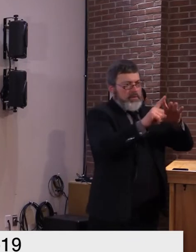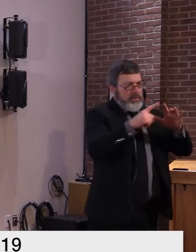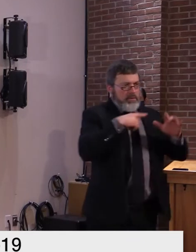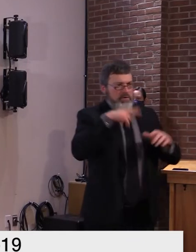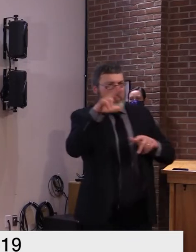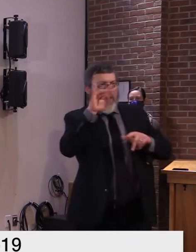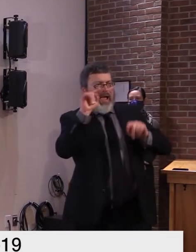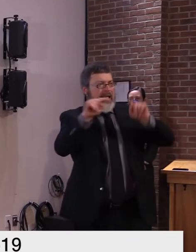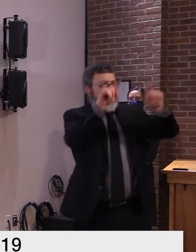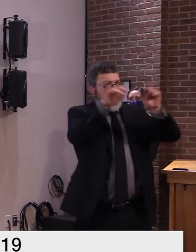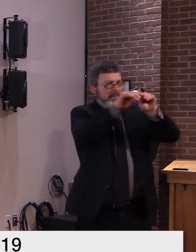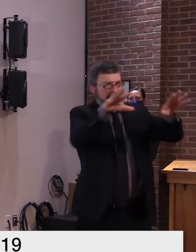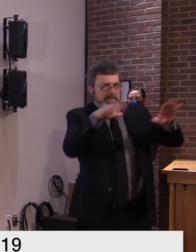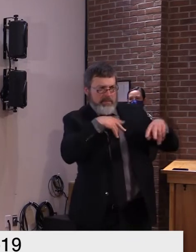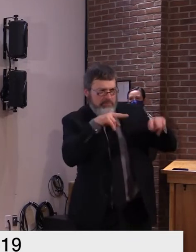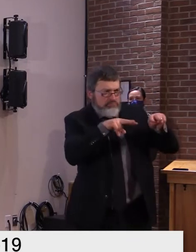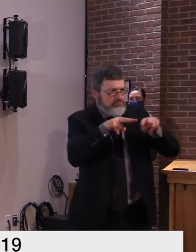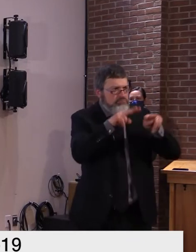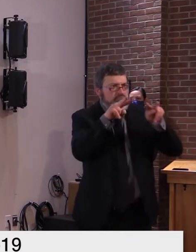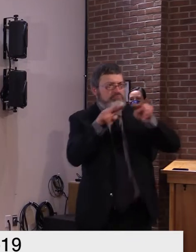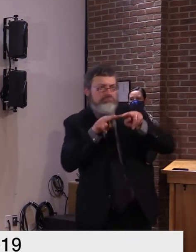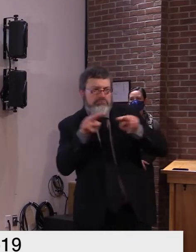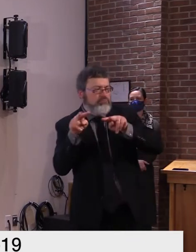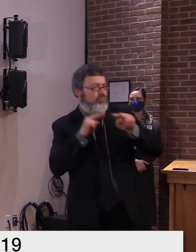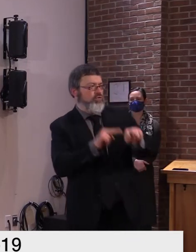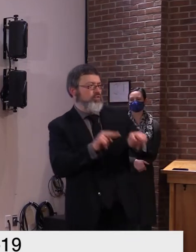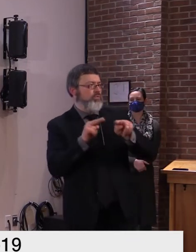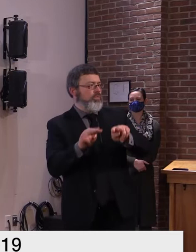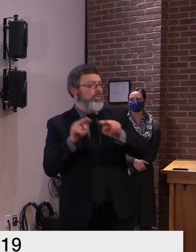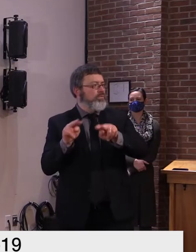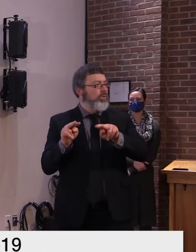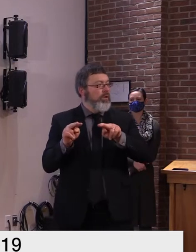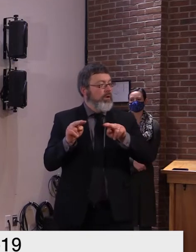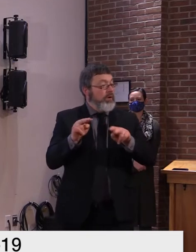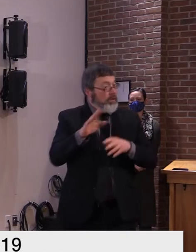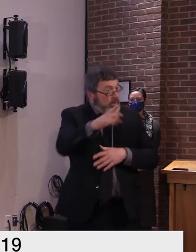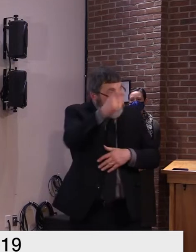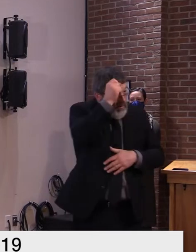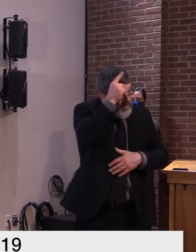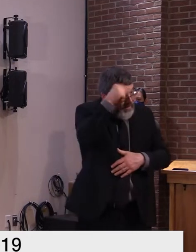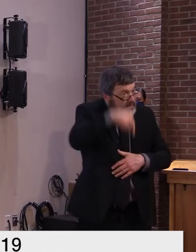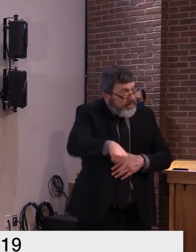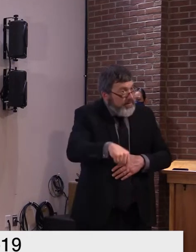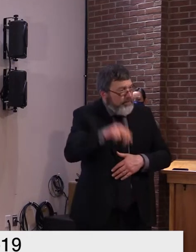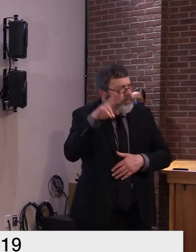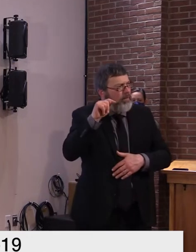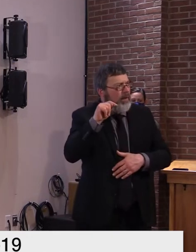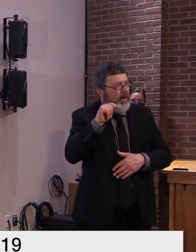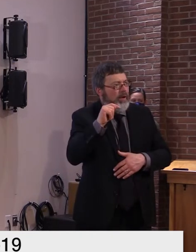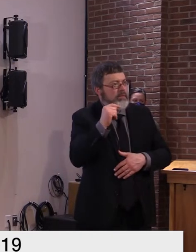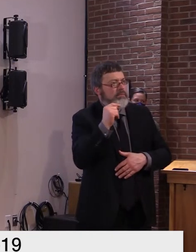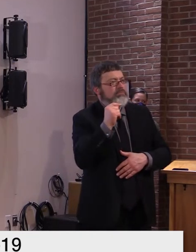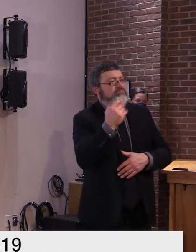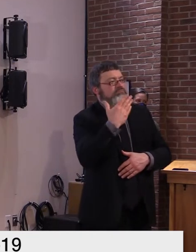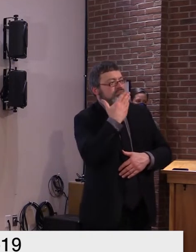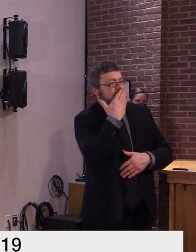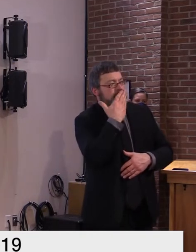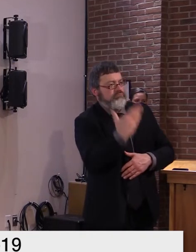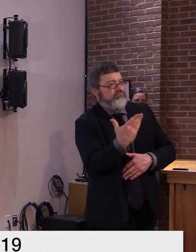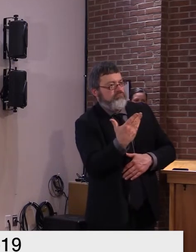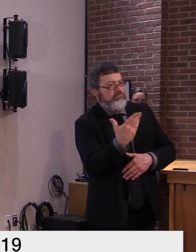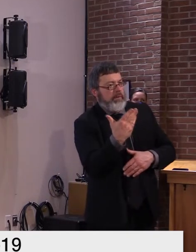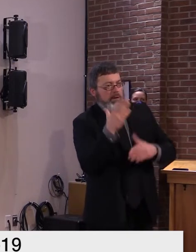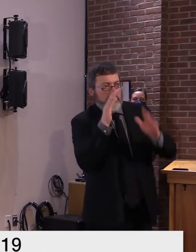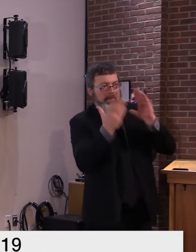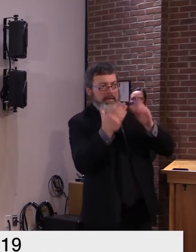have been seeing extensively but i caution us that these are not numbers we should start to develop a new